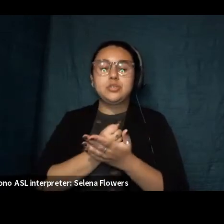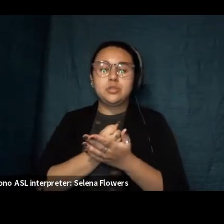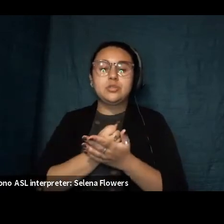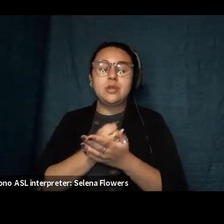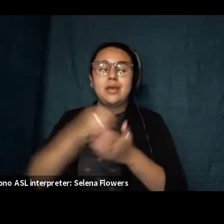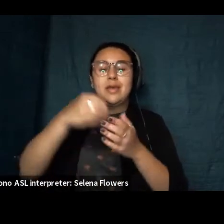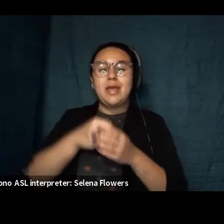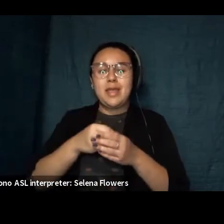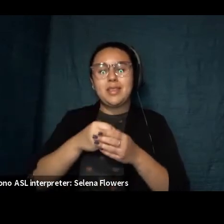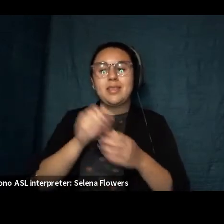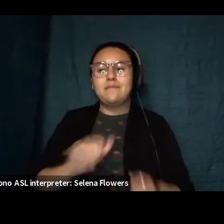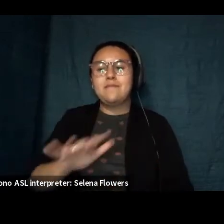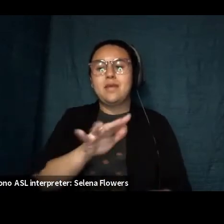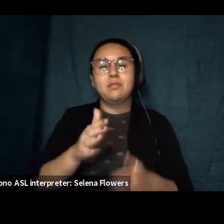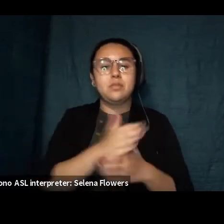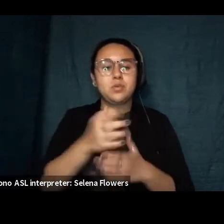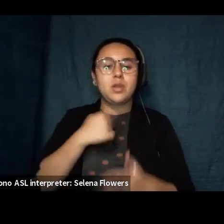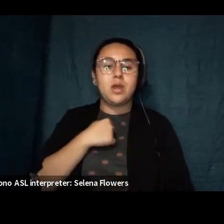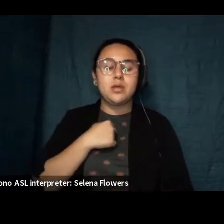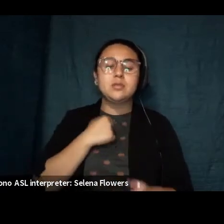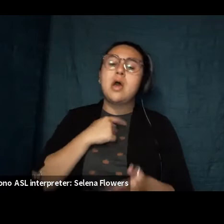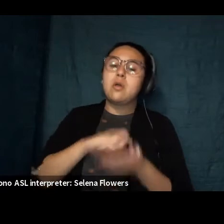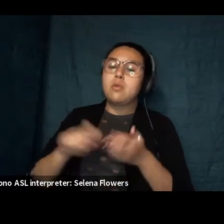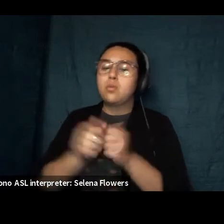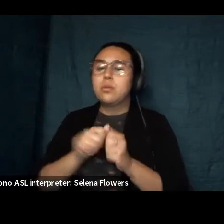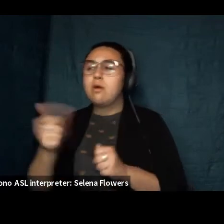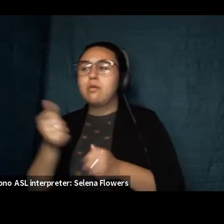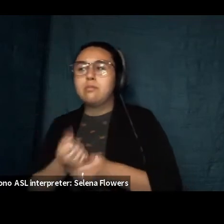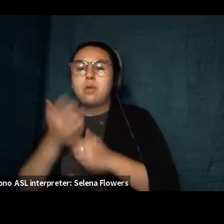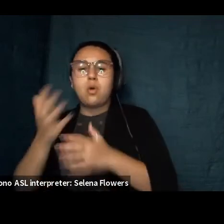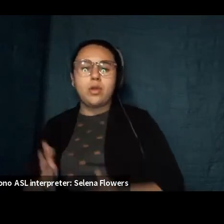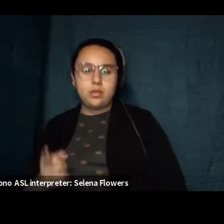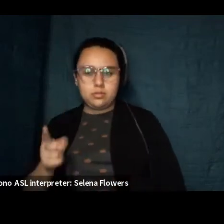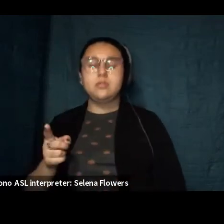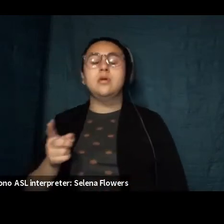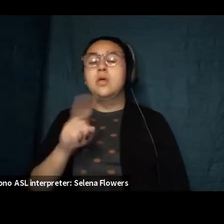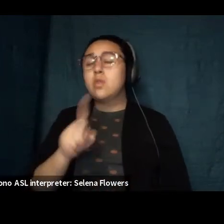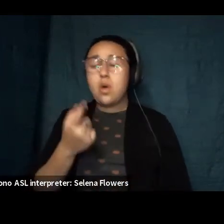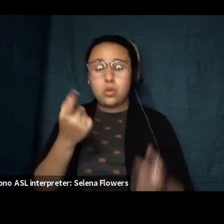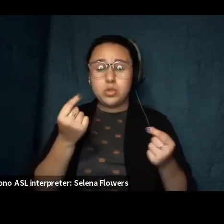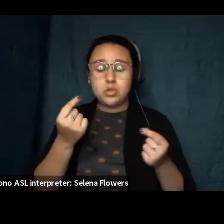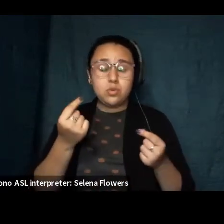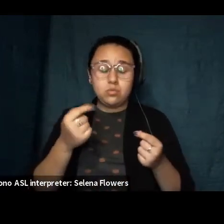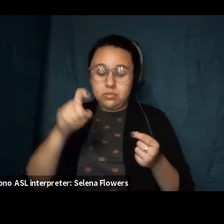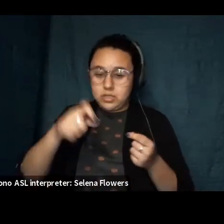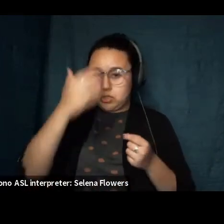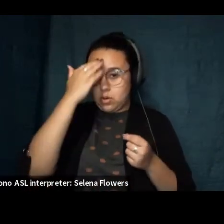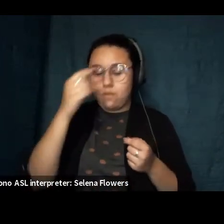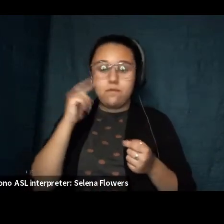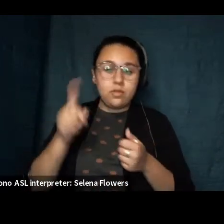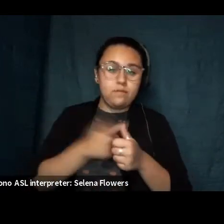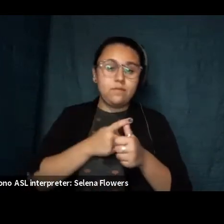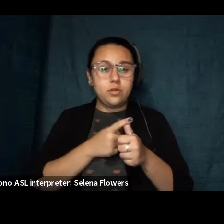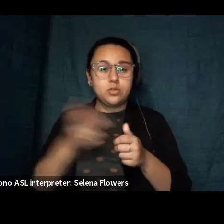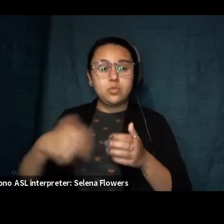wrote um with the poet susanna neveson and i think that all you need to know for this first round is that this is a book in